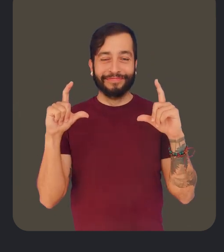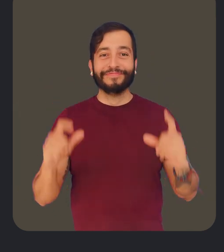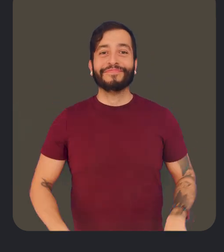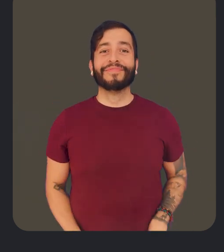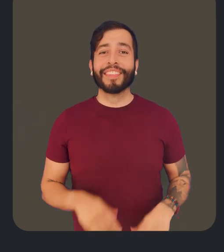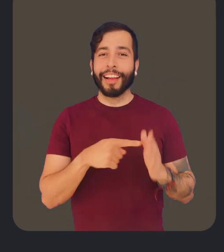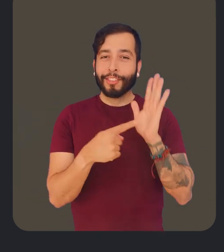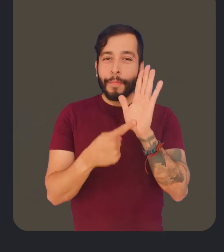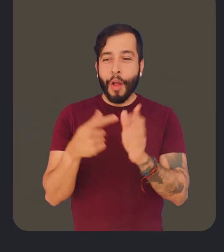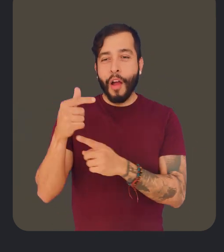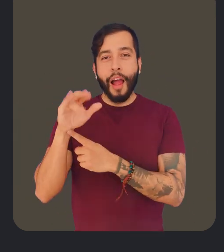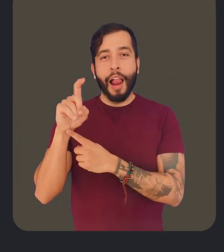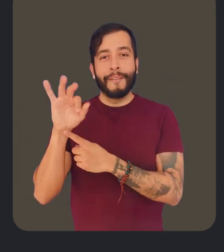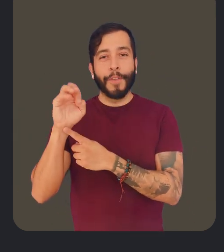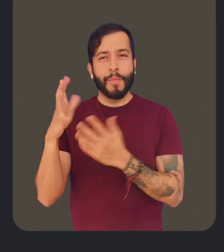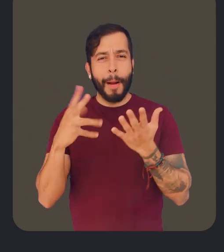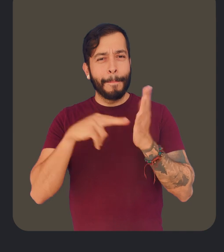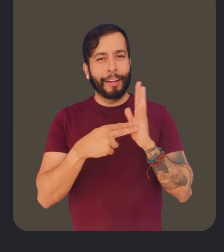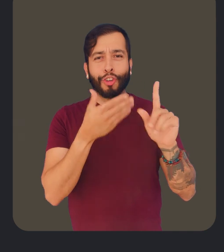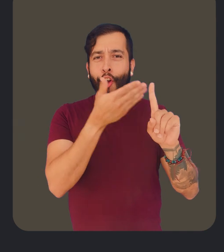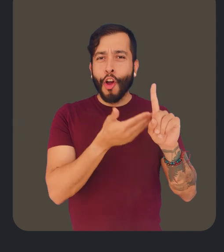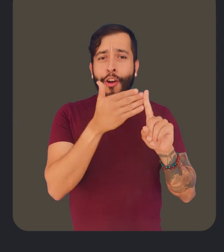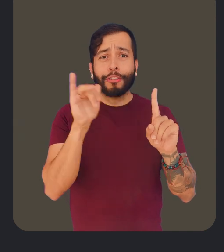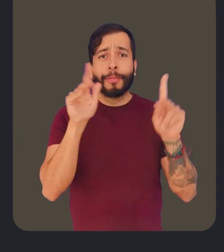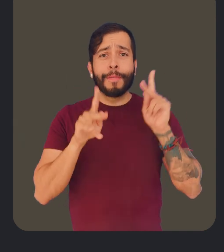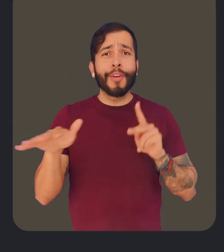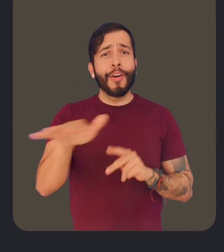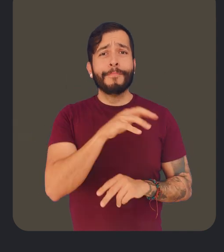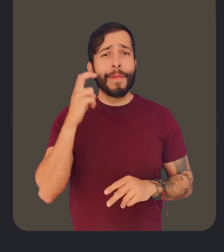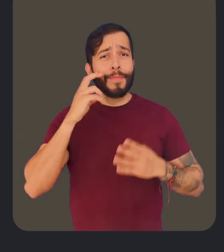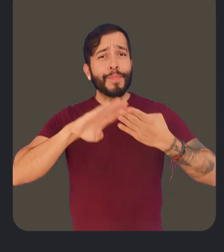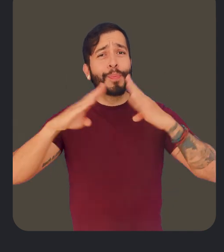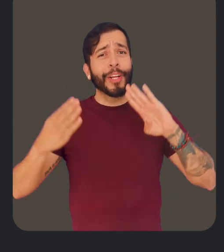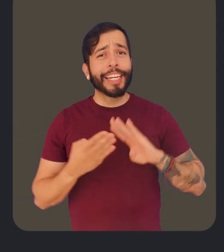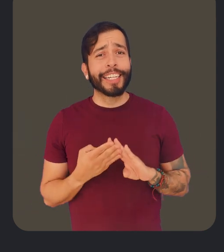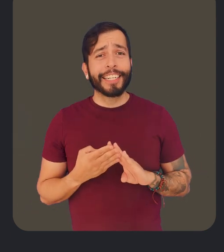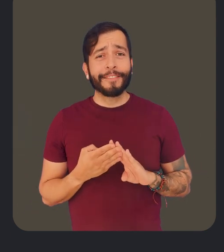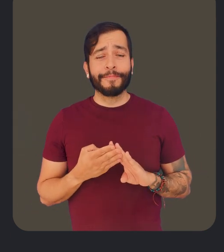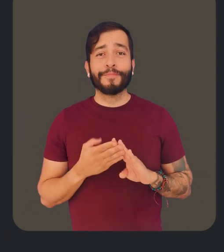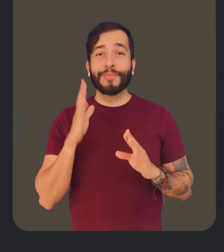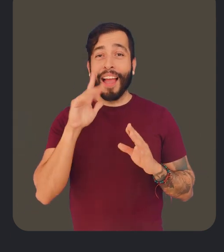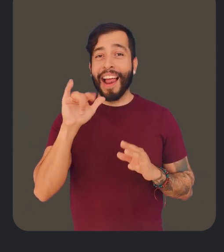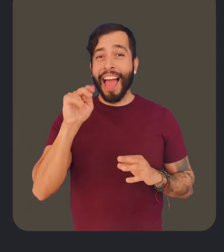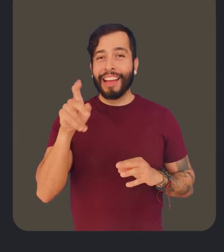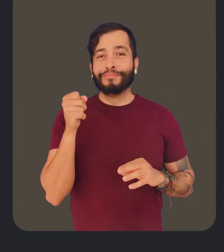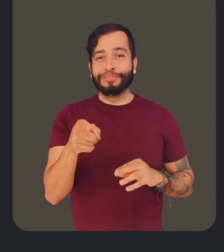She demos Guided Frame and explains what this feature means to her and to others in the blind community. We'll link to the full video